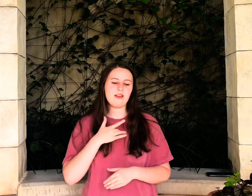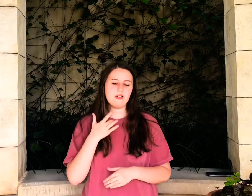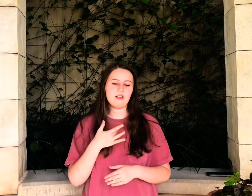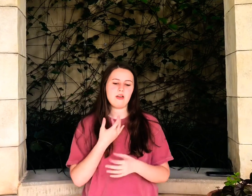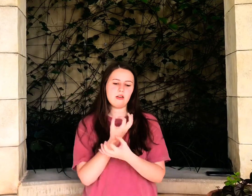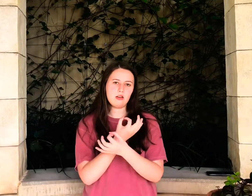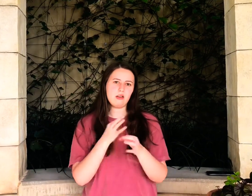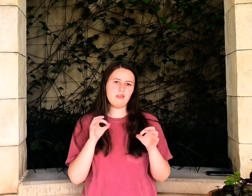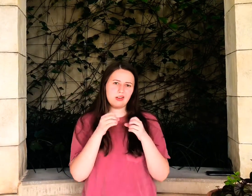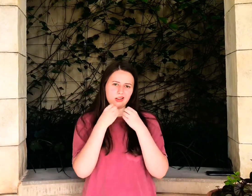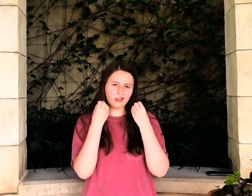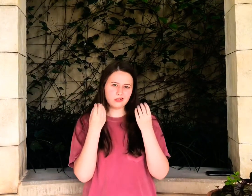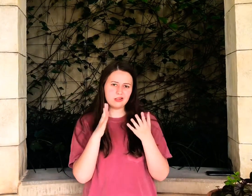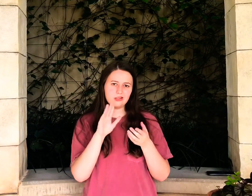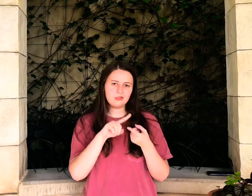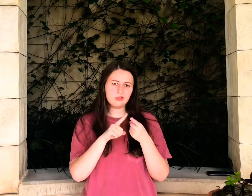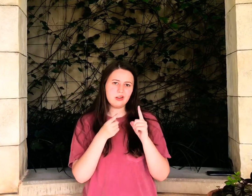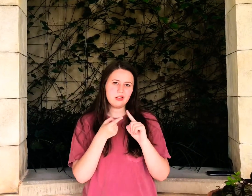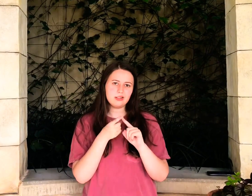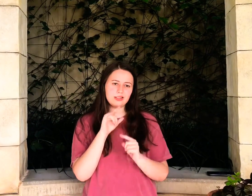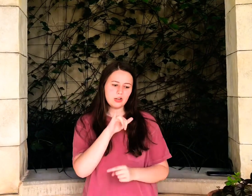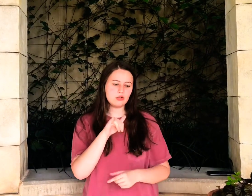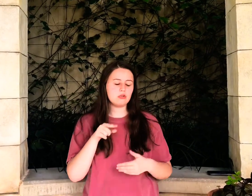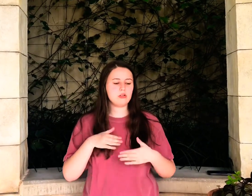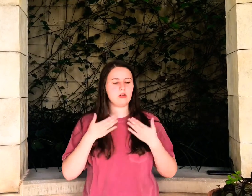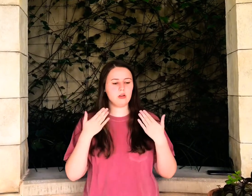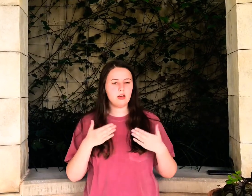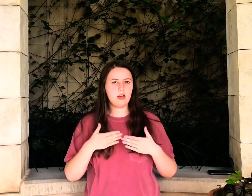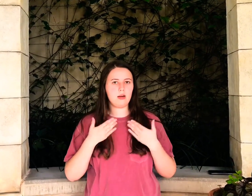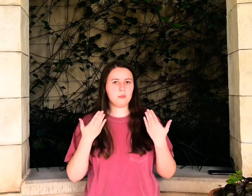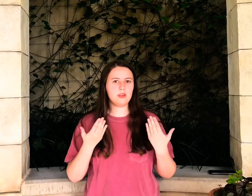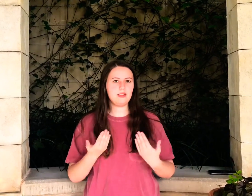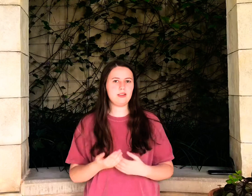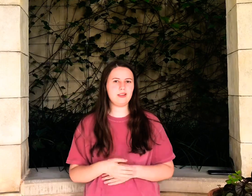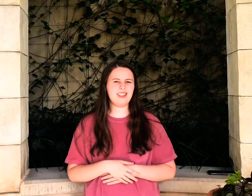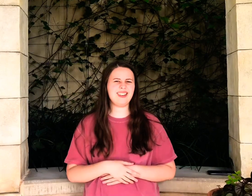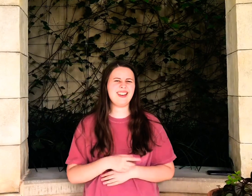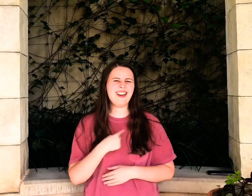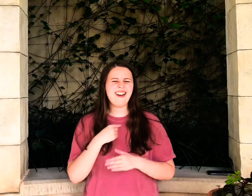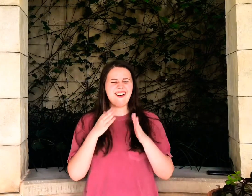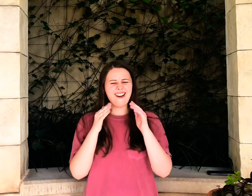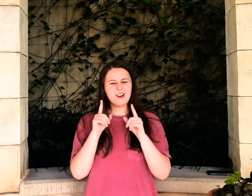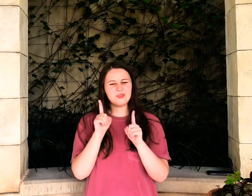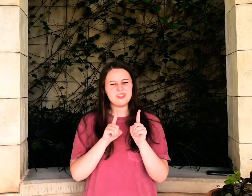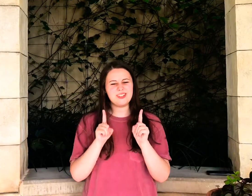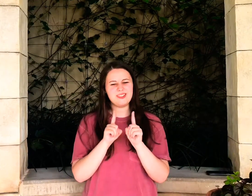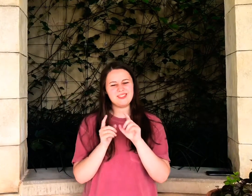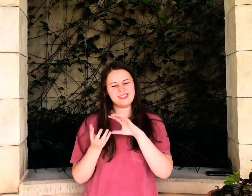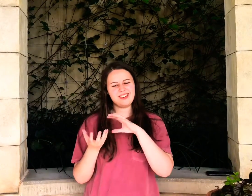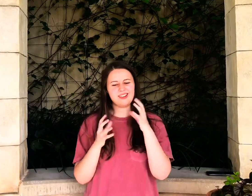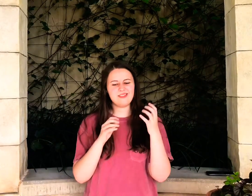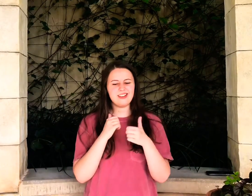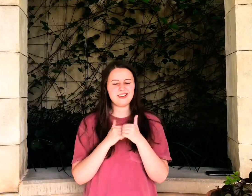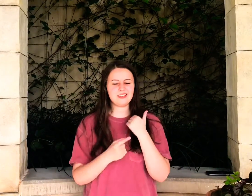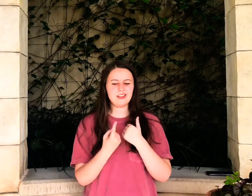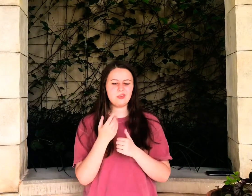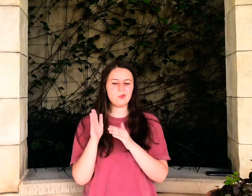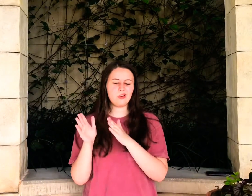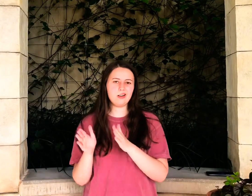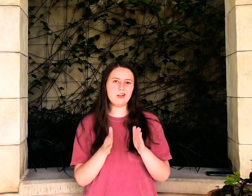ever felt more free Till you pray that you're so happy I hope she comes along and lets every one of your